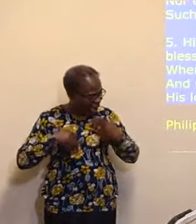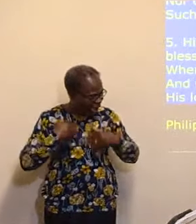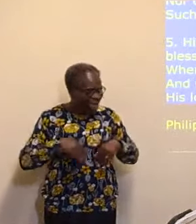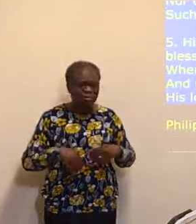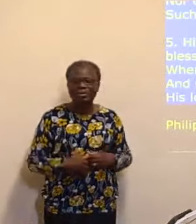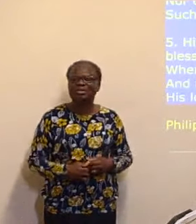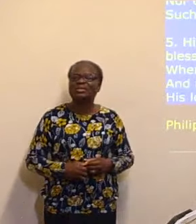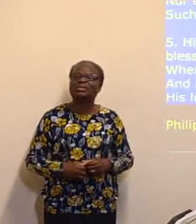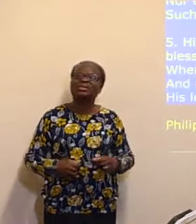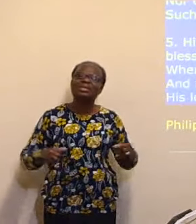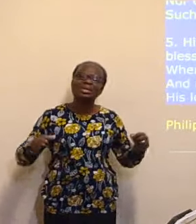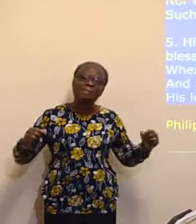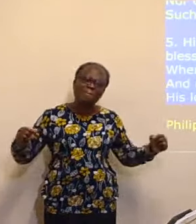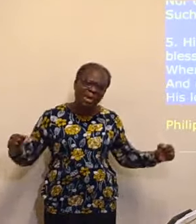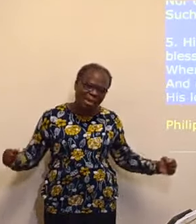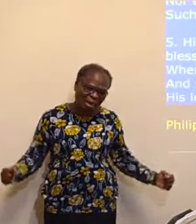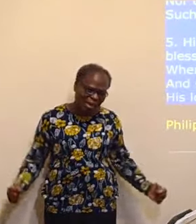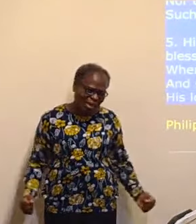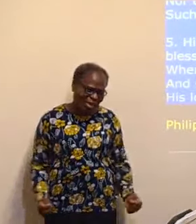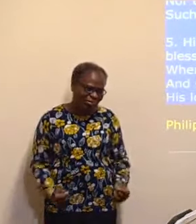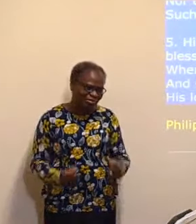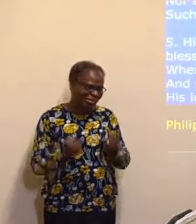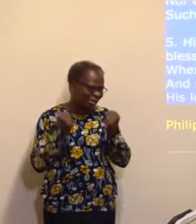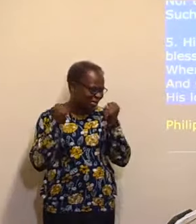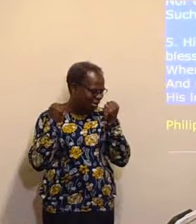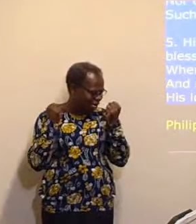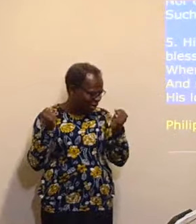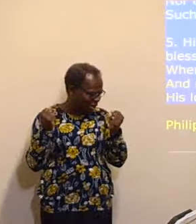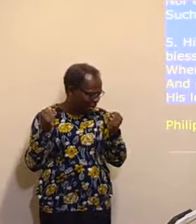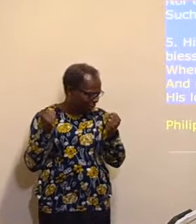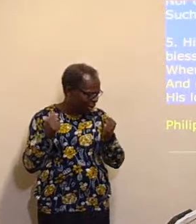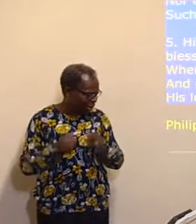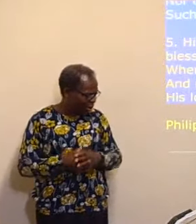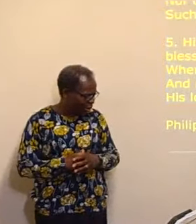in which He is now.